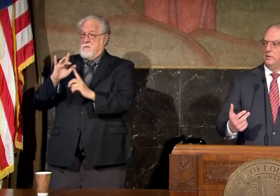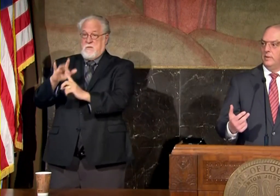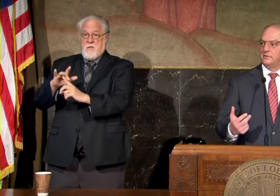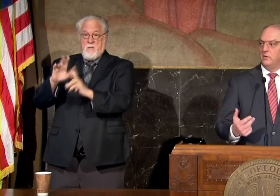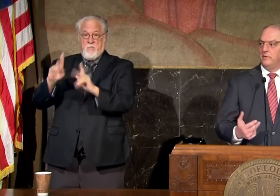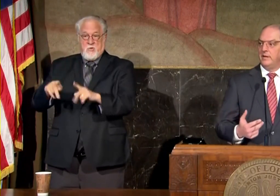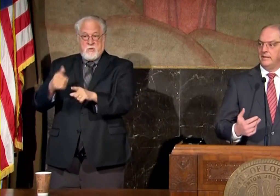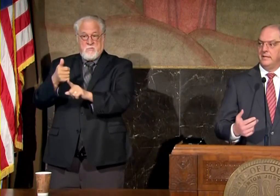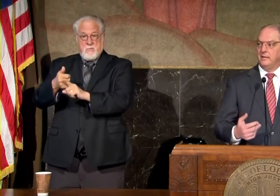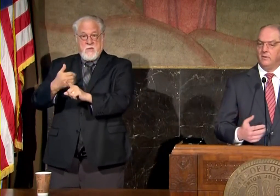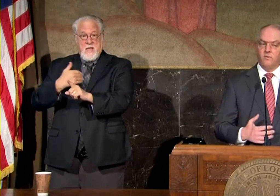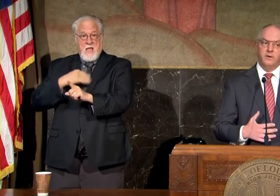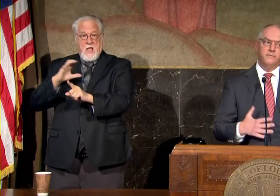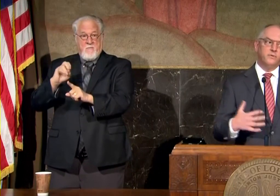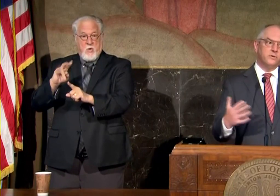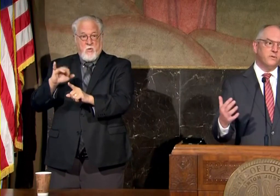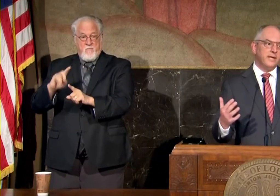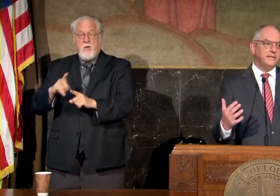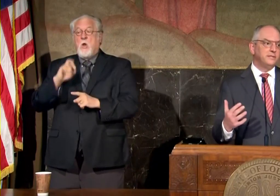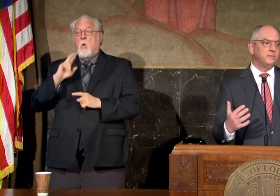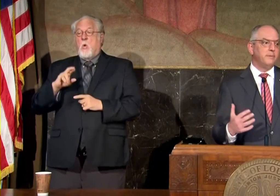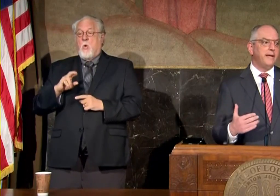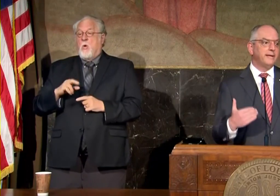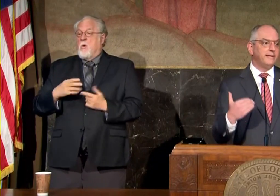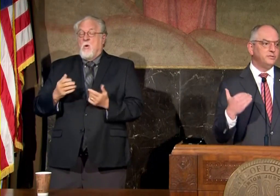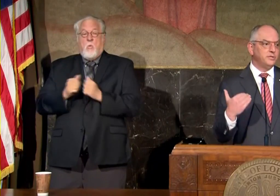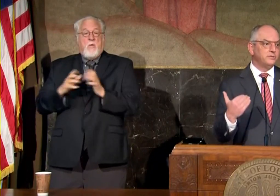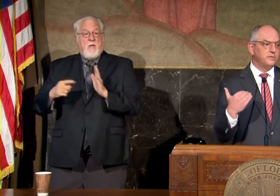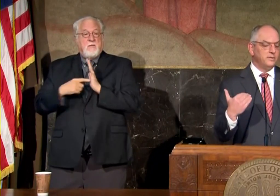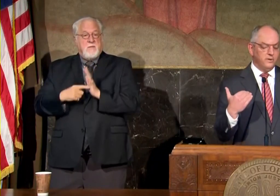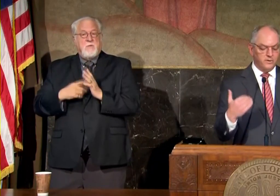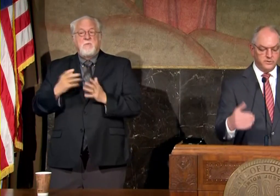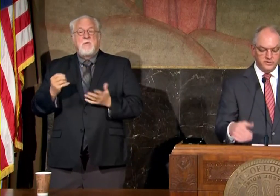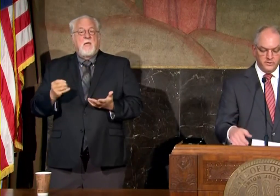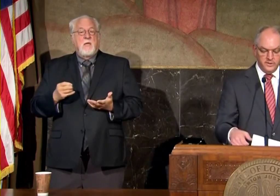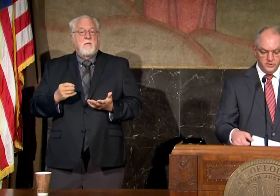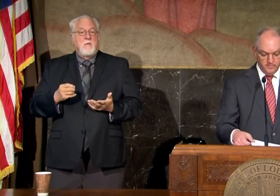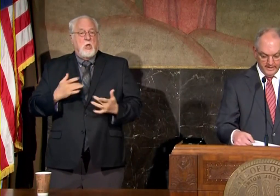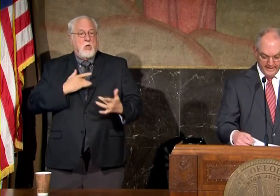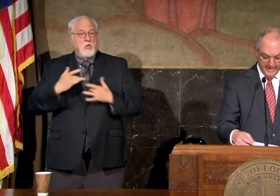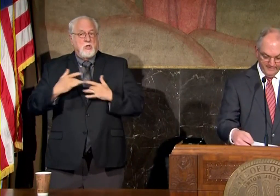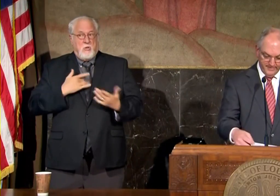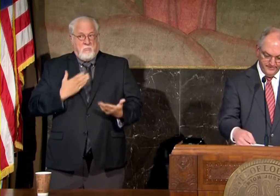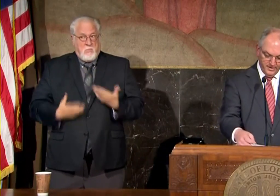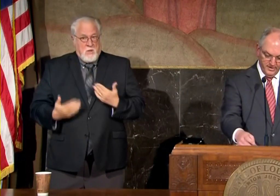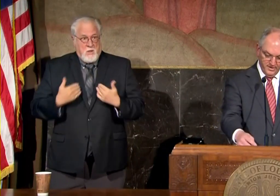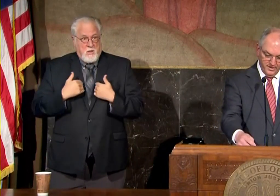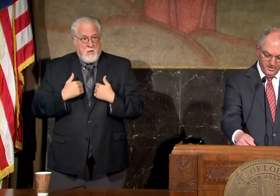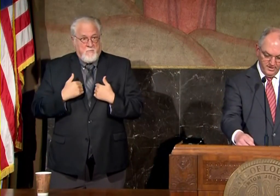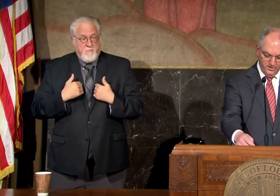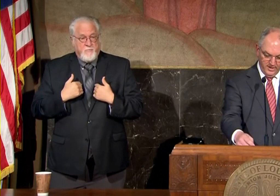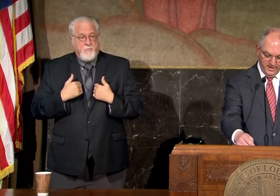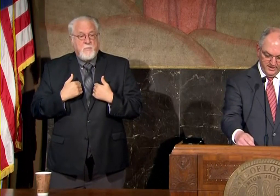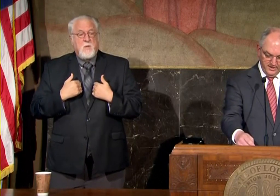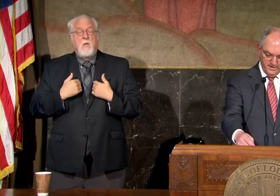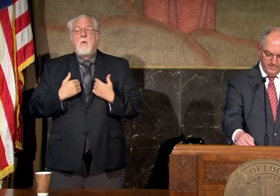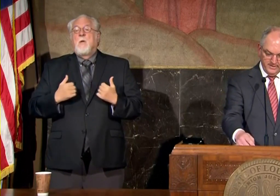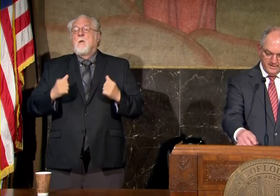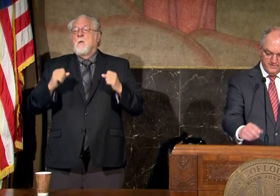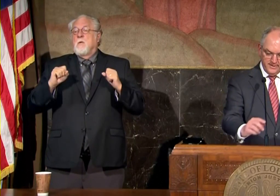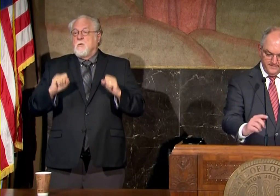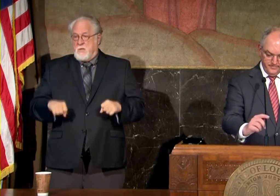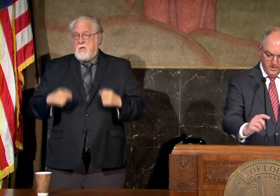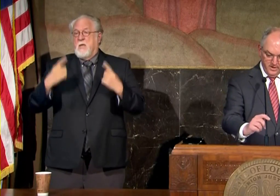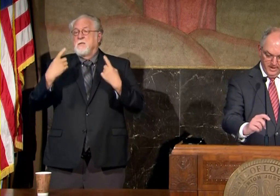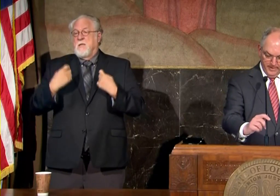who has COVID-19 or if you're totally asymptomatic and just are concerned that you might have it you can be